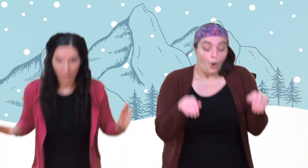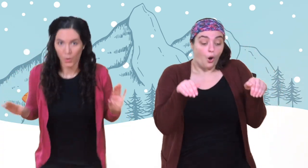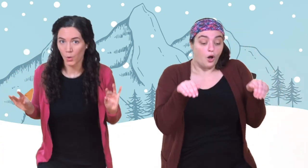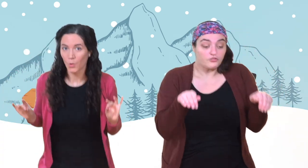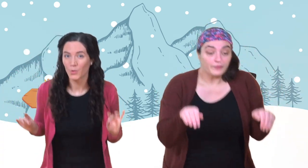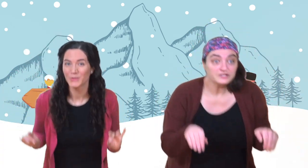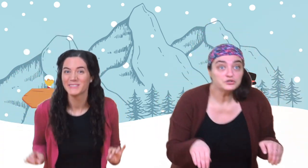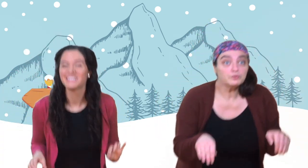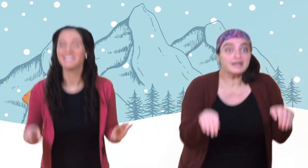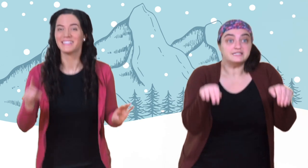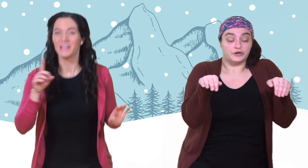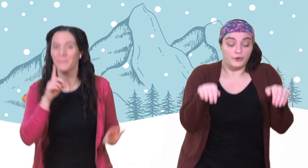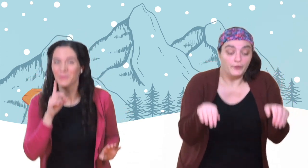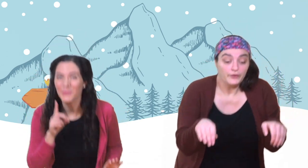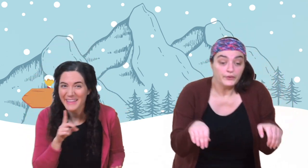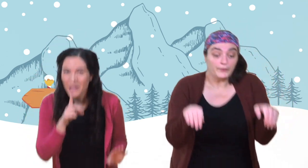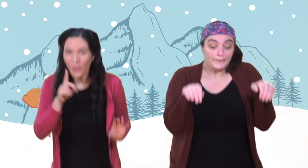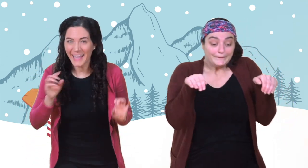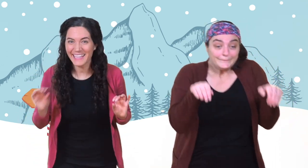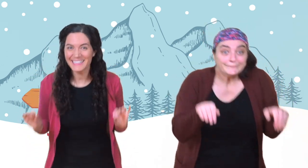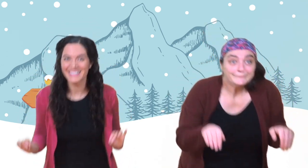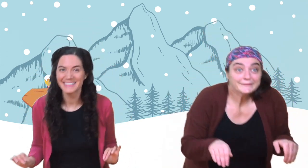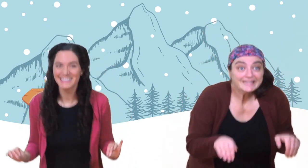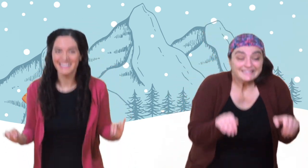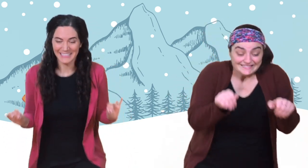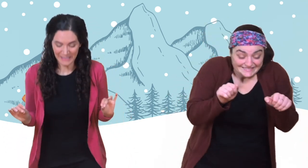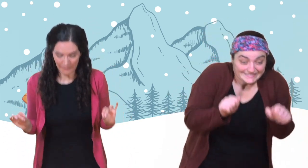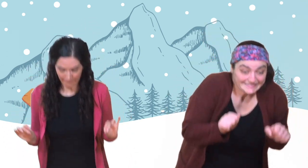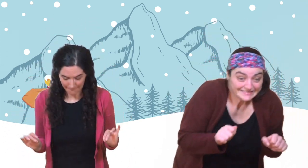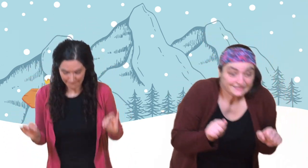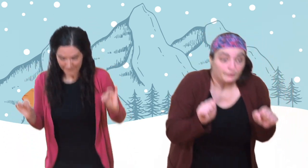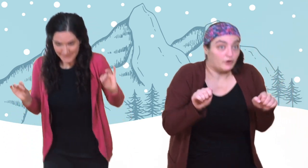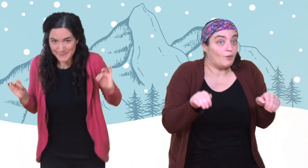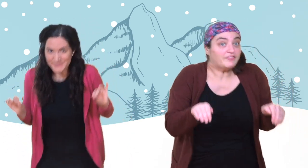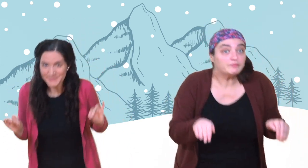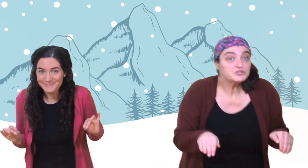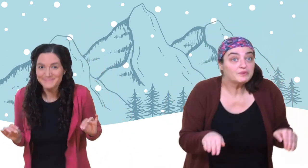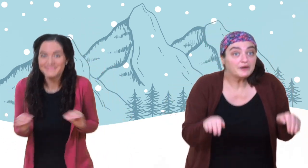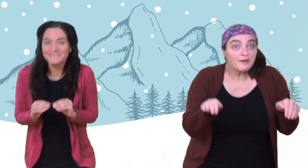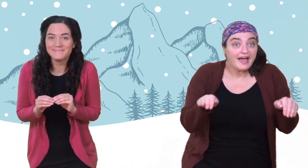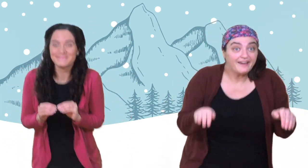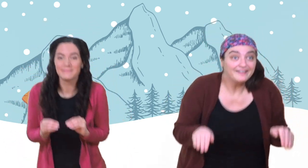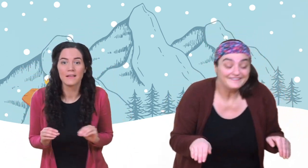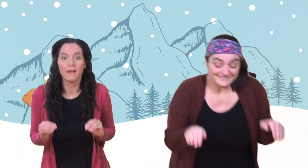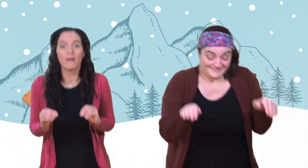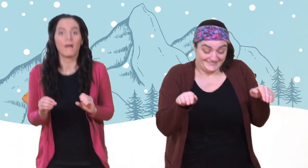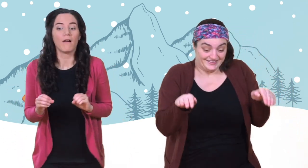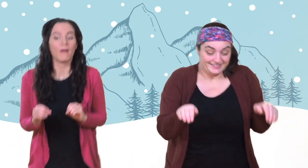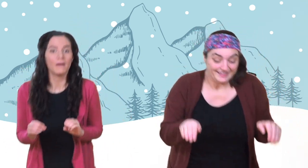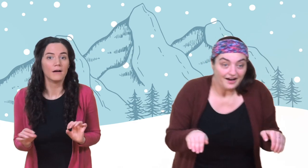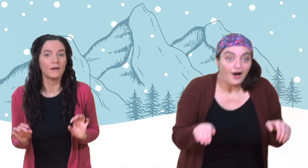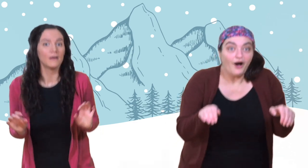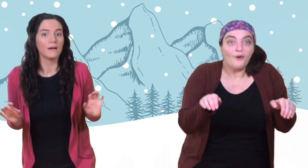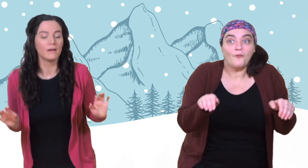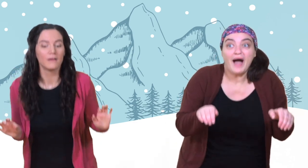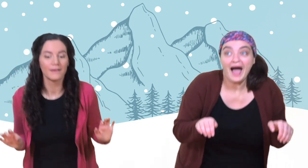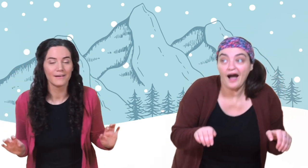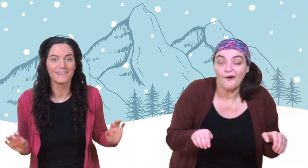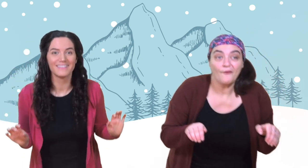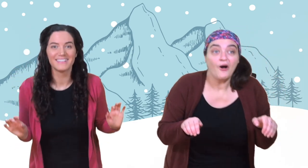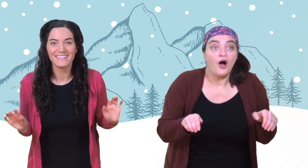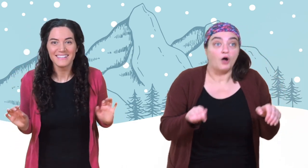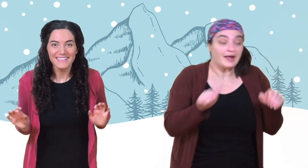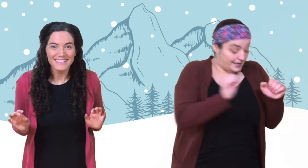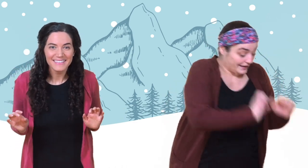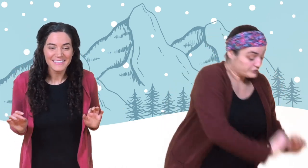all the way to the reindeer. Be really quiet. We don't want them to run away. Oh, wow!